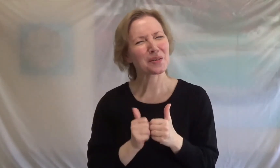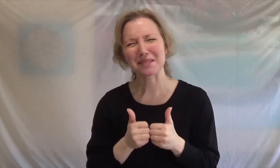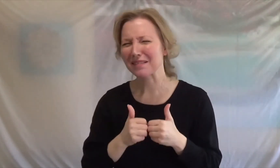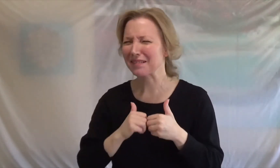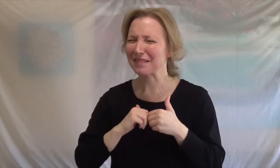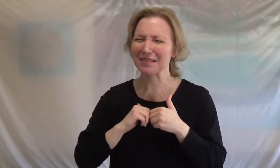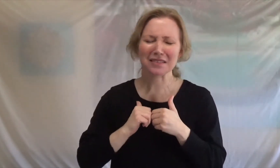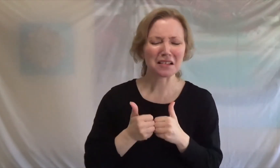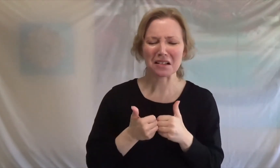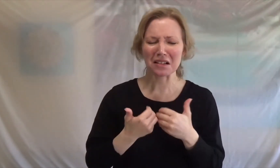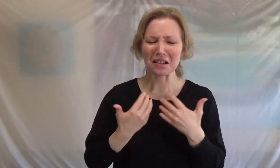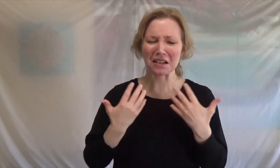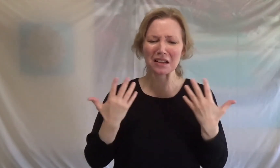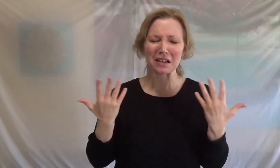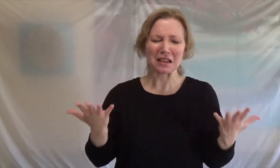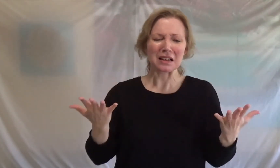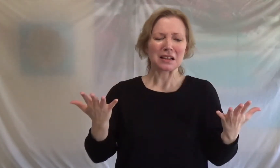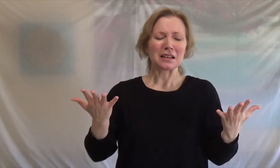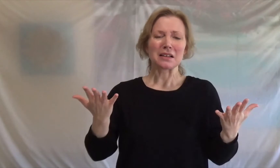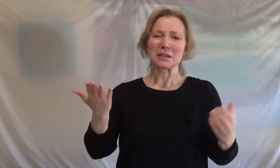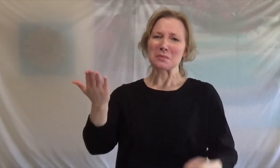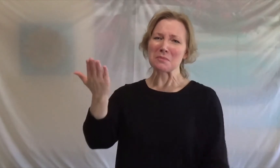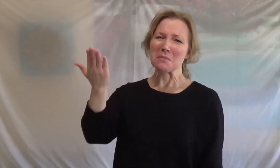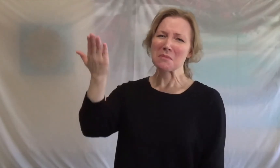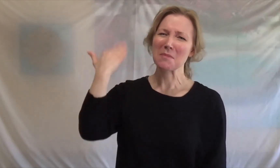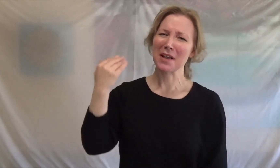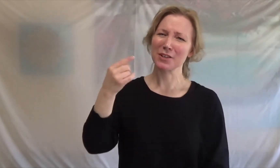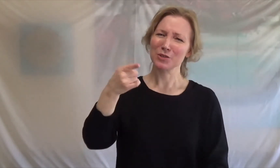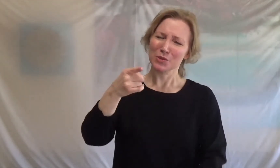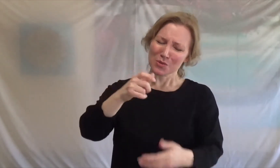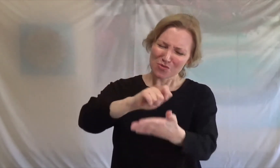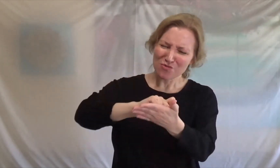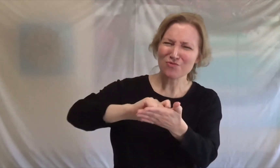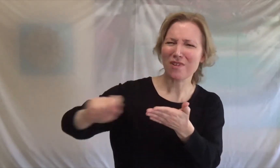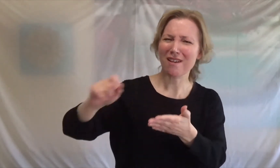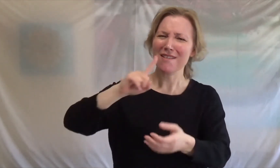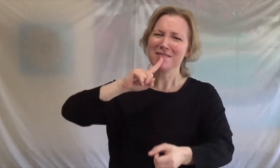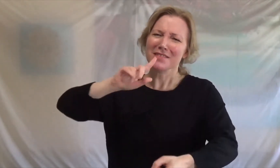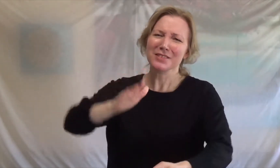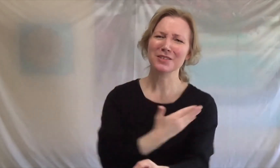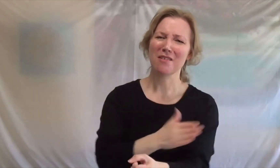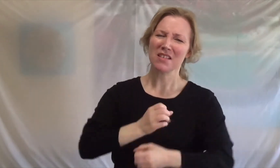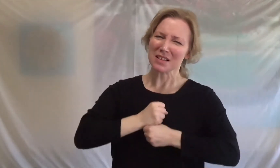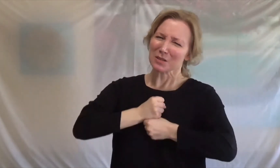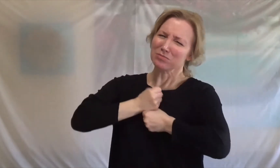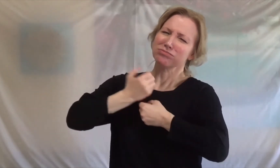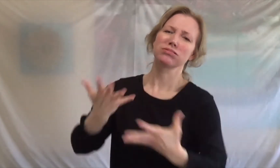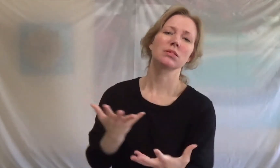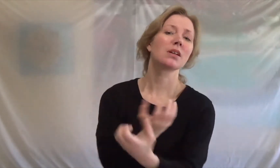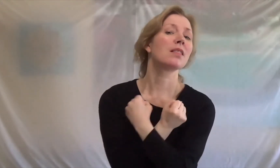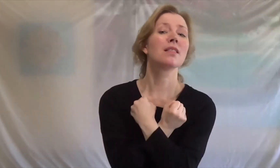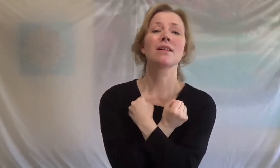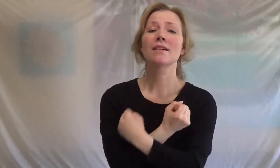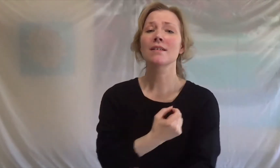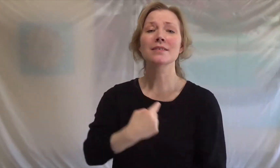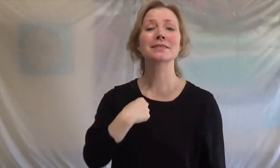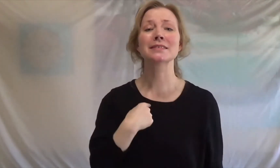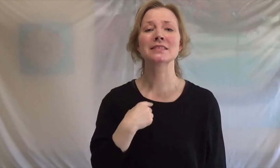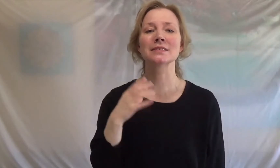I'm gone Guess you didn't mean what you wanted, that's all about me